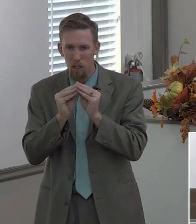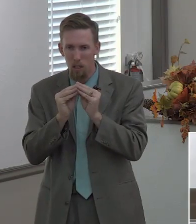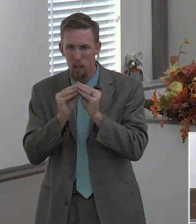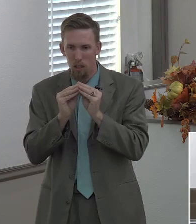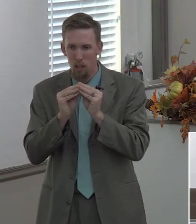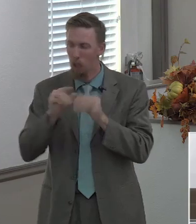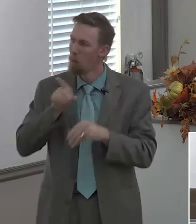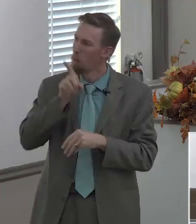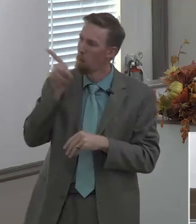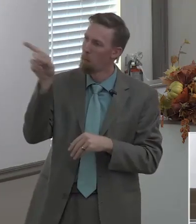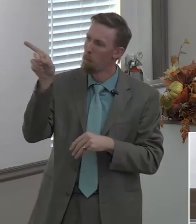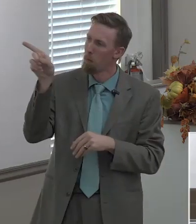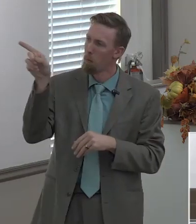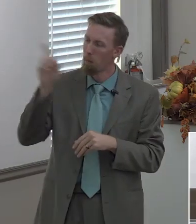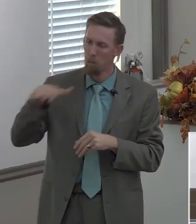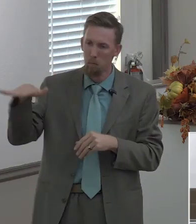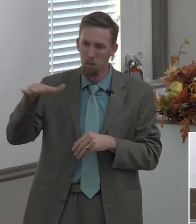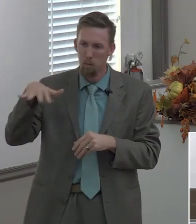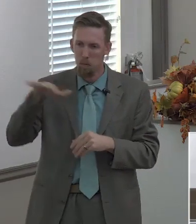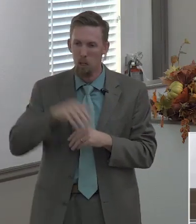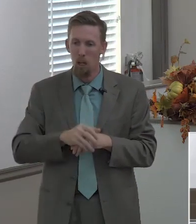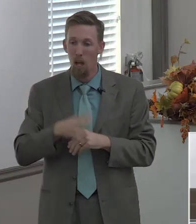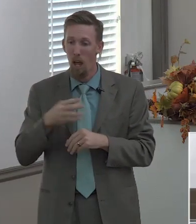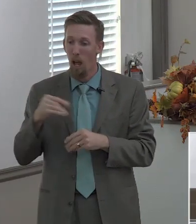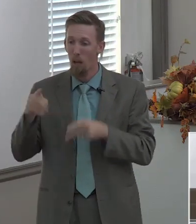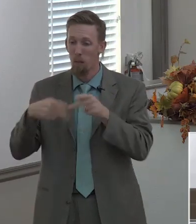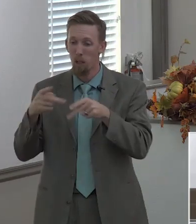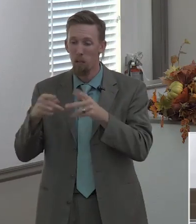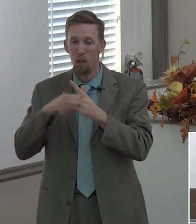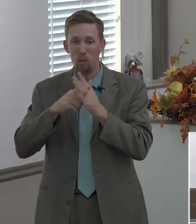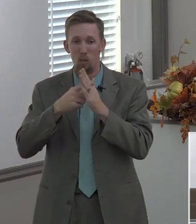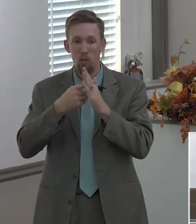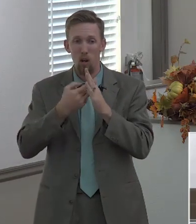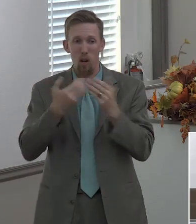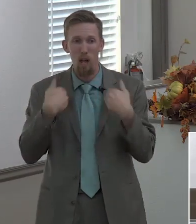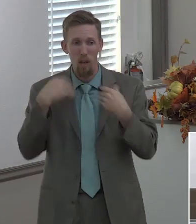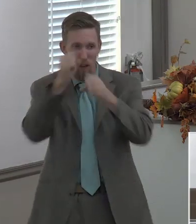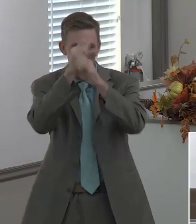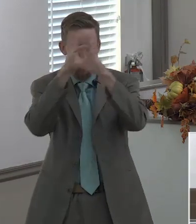was a nucleus of people that had a vision for the brighton area for a church